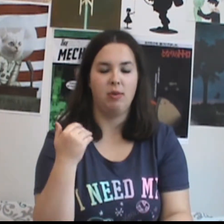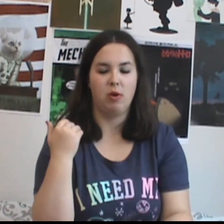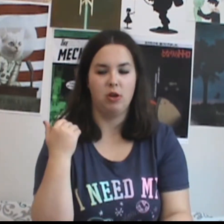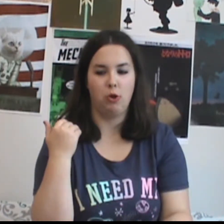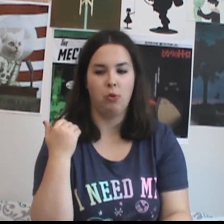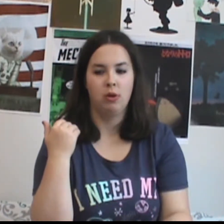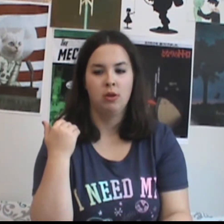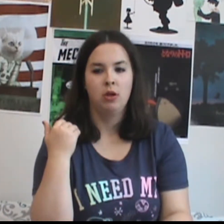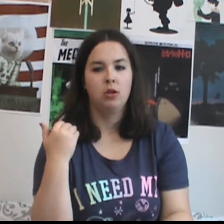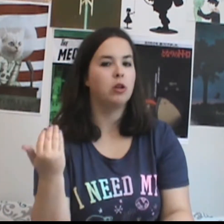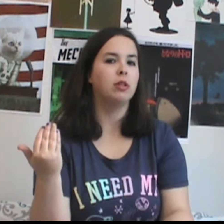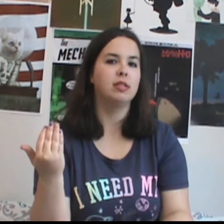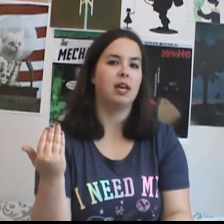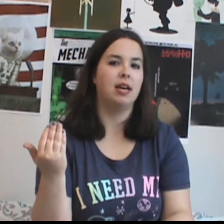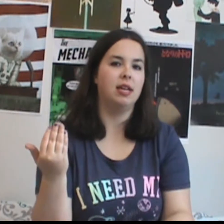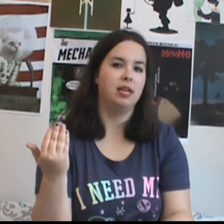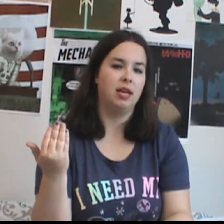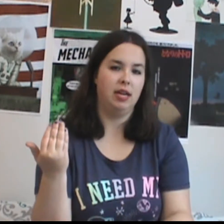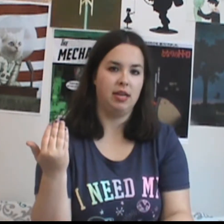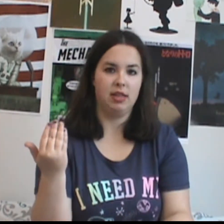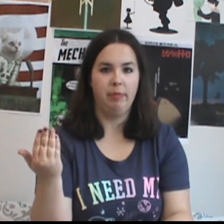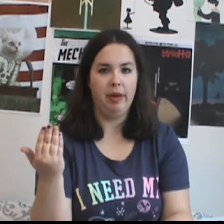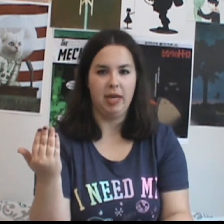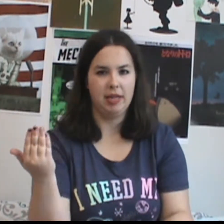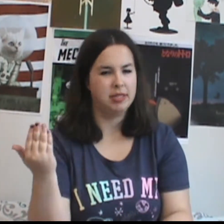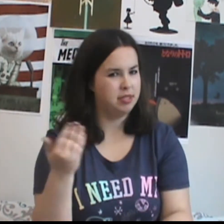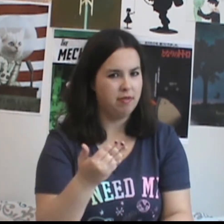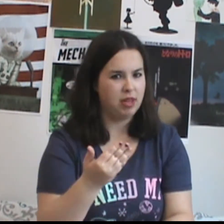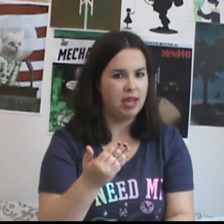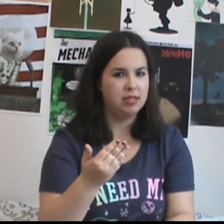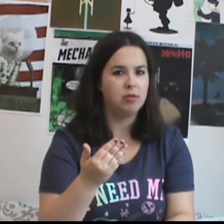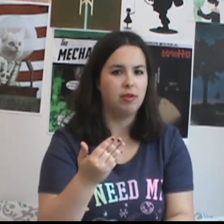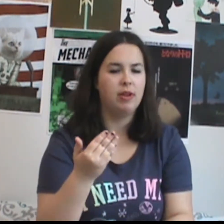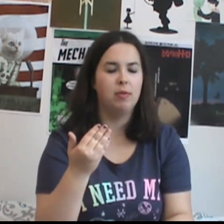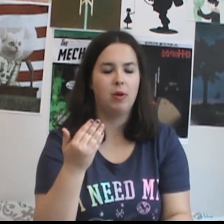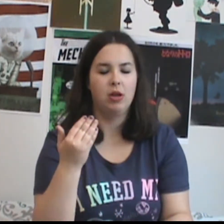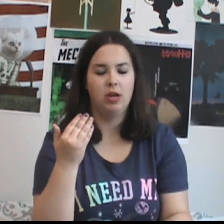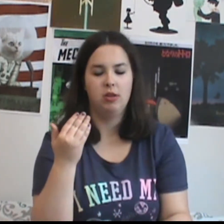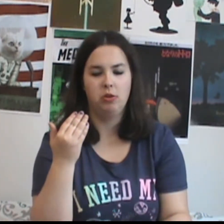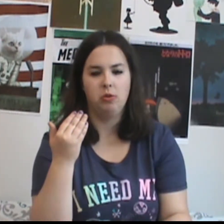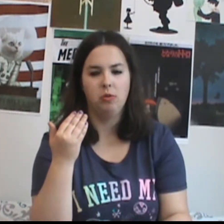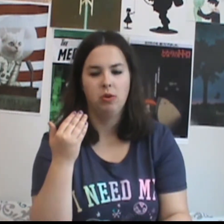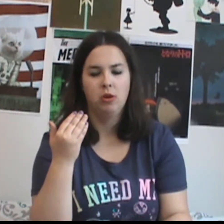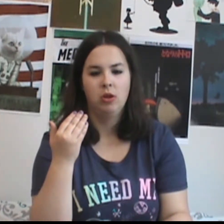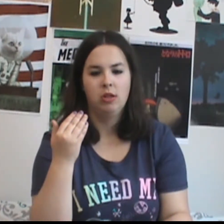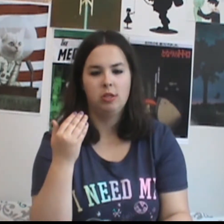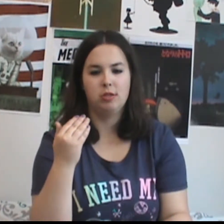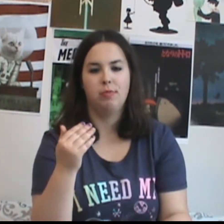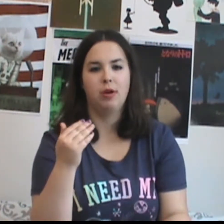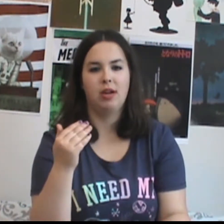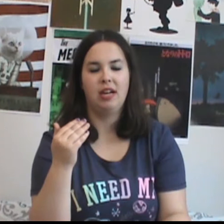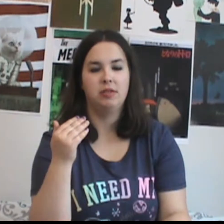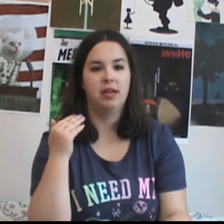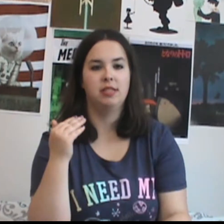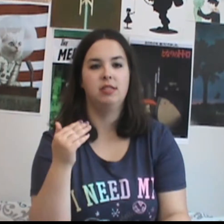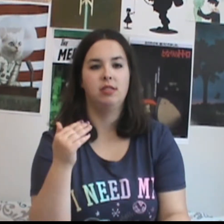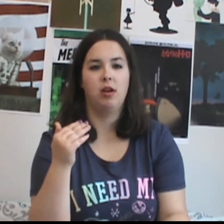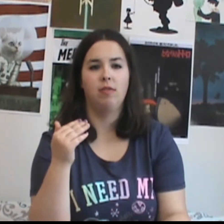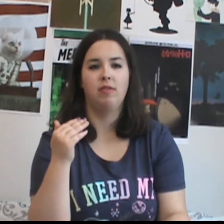he wanted to turn this guy in and get the money and then solve the case, or if he wanted to just work at trying to solve and